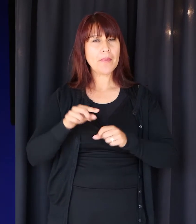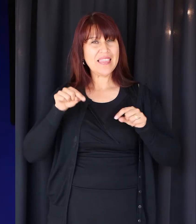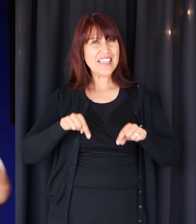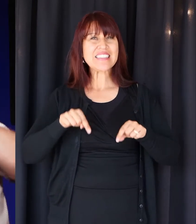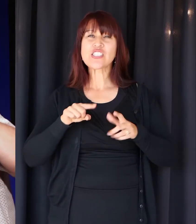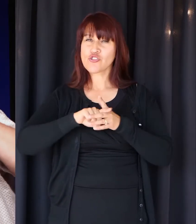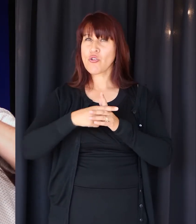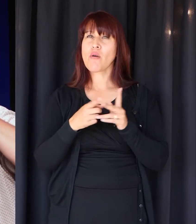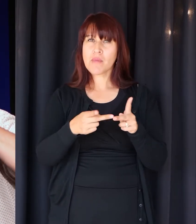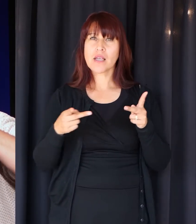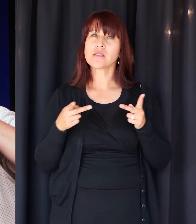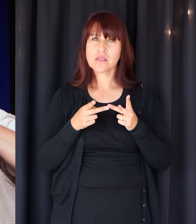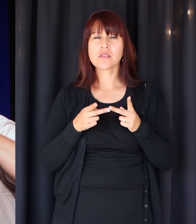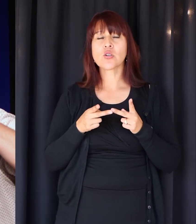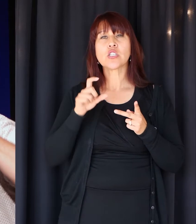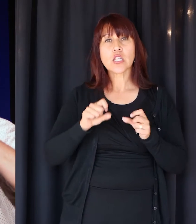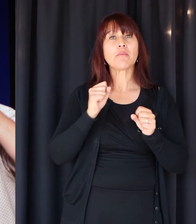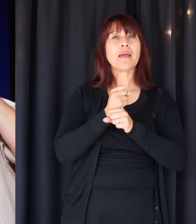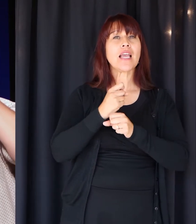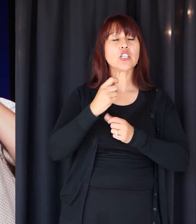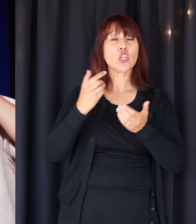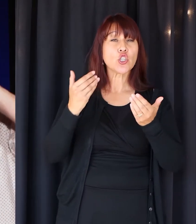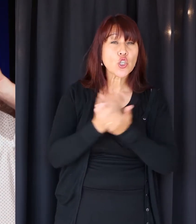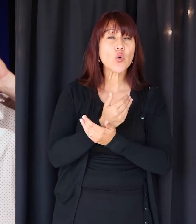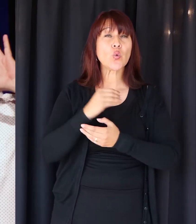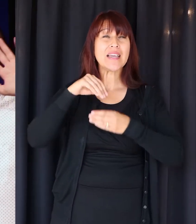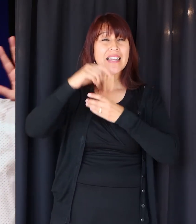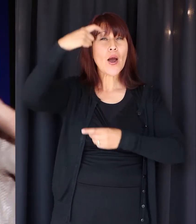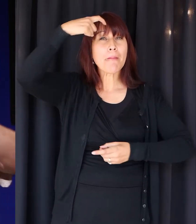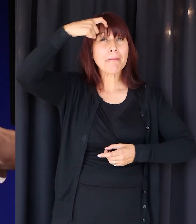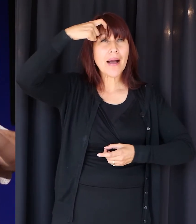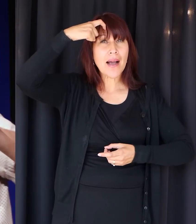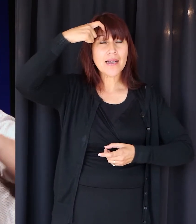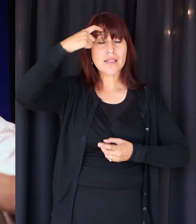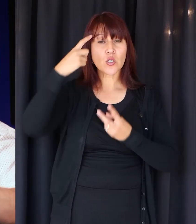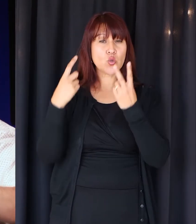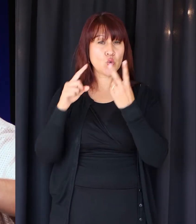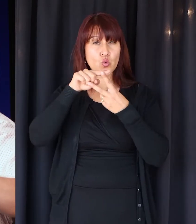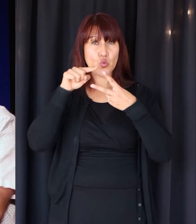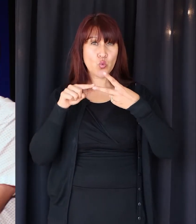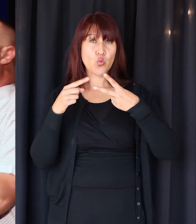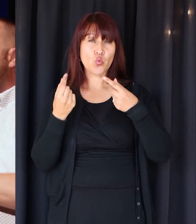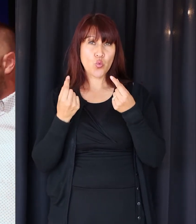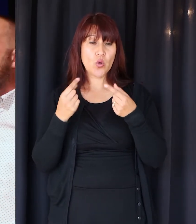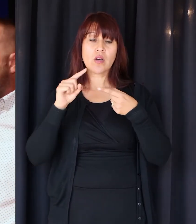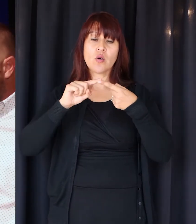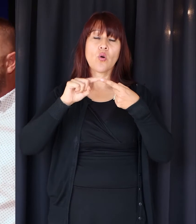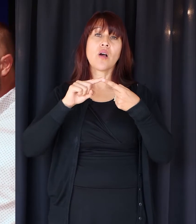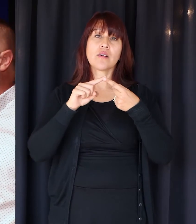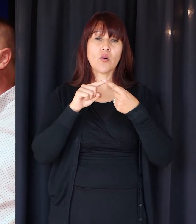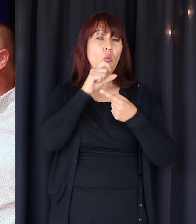place, is we need to be renewed in our minds. It's two steps. Number one, we got to let go